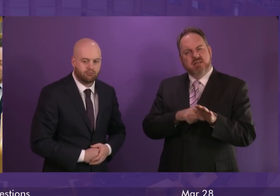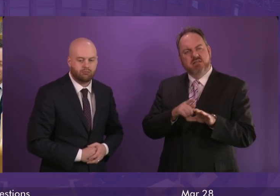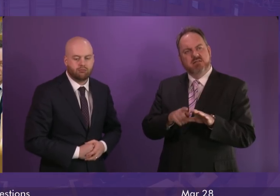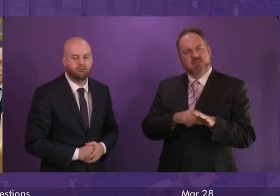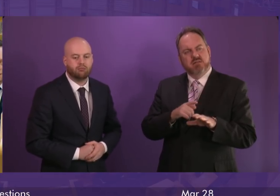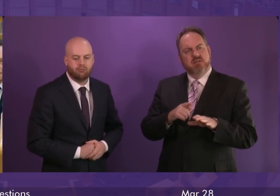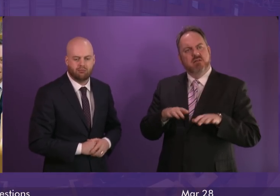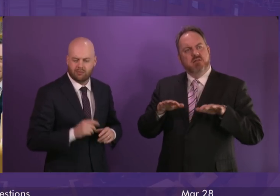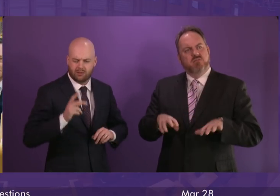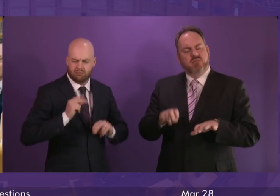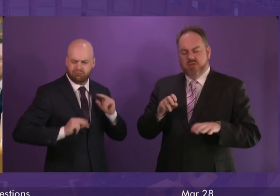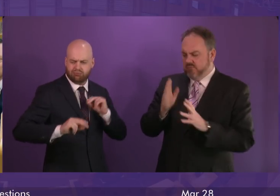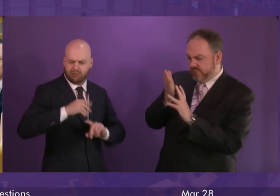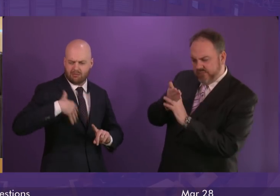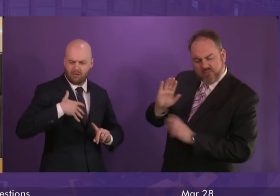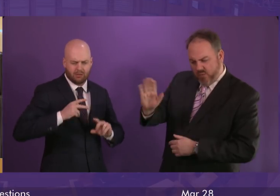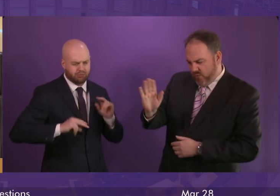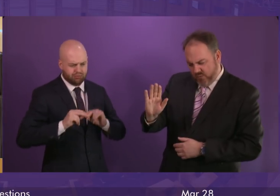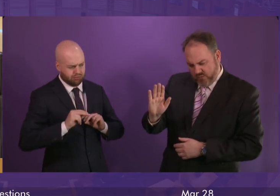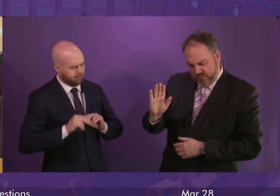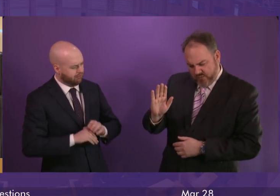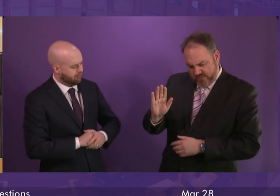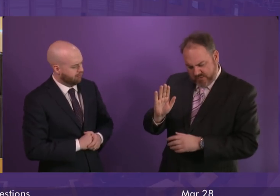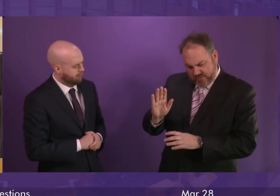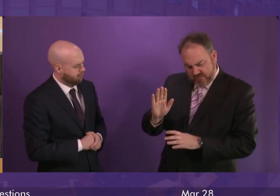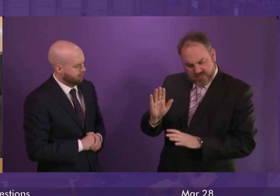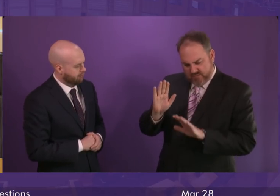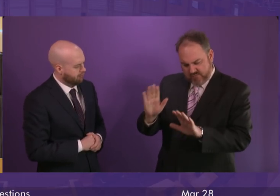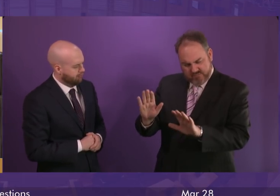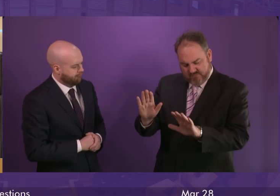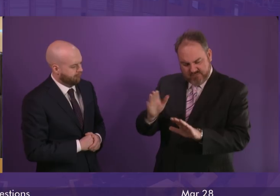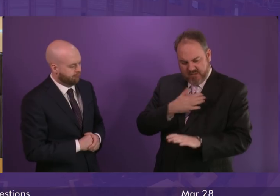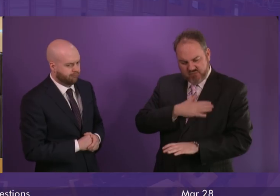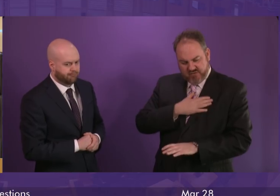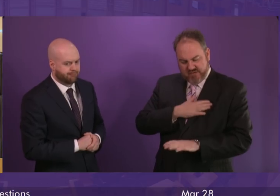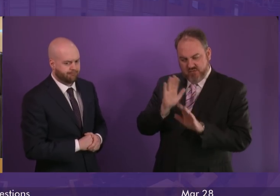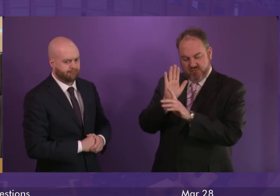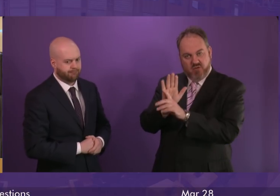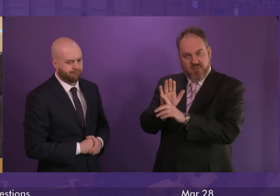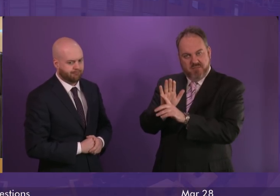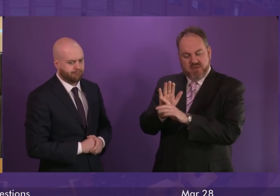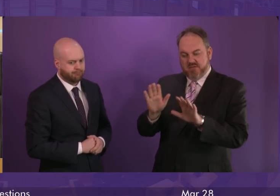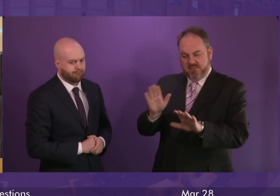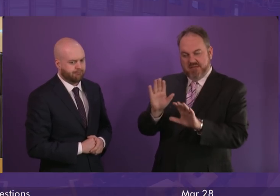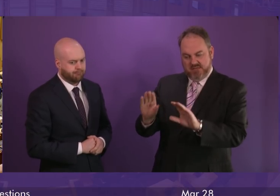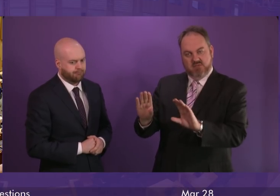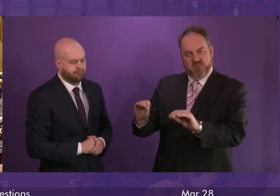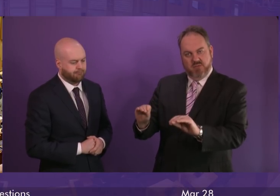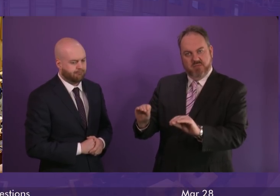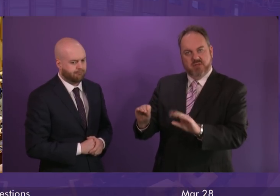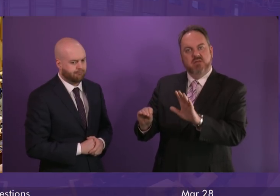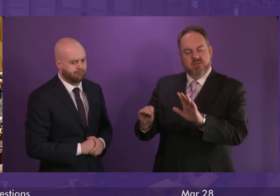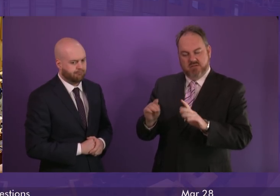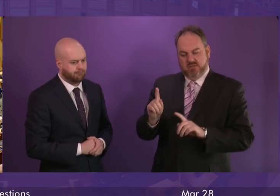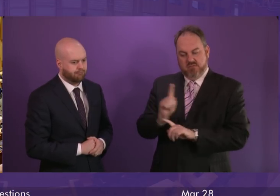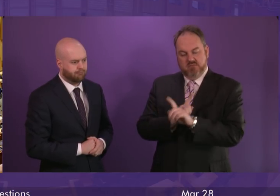Jackson, Mr Carlow, Mr Carlow, I'm just going to suspend... I'm going to suspend proceedings for a few moments. Proceedings